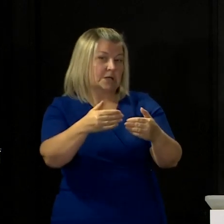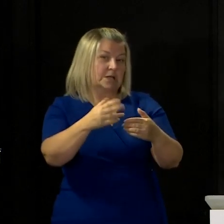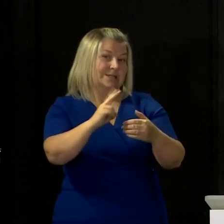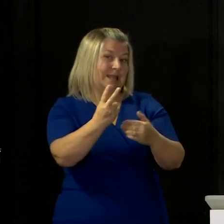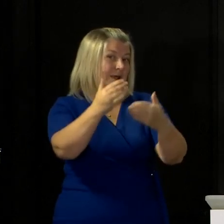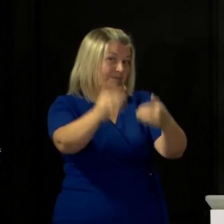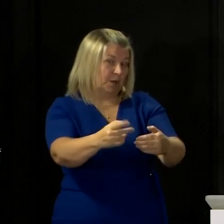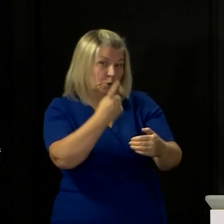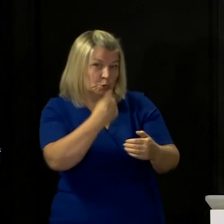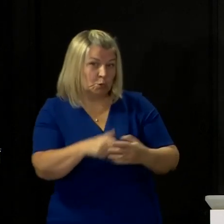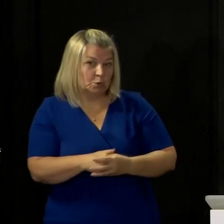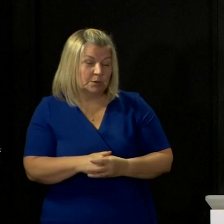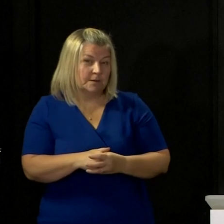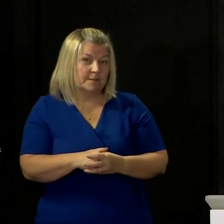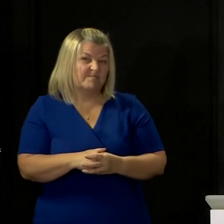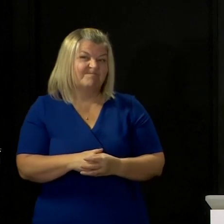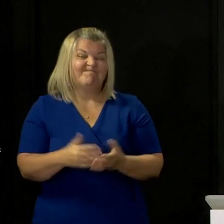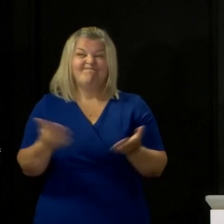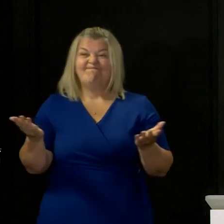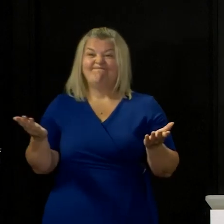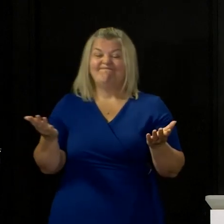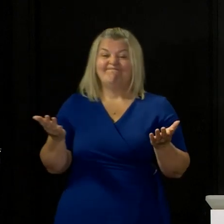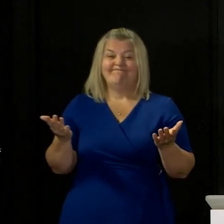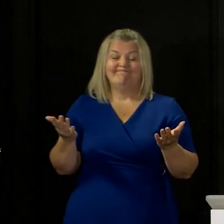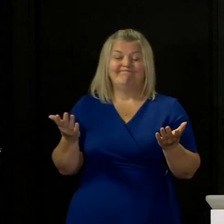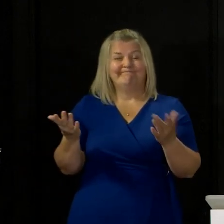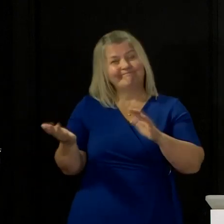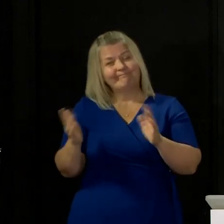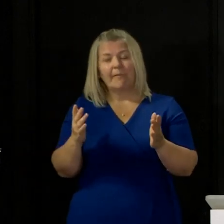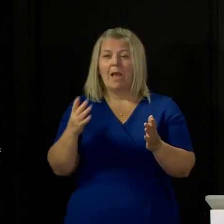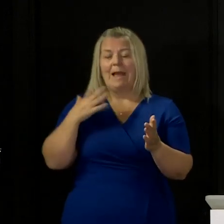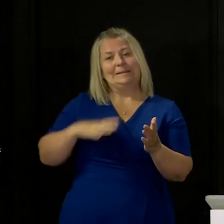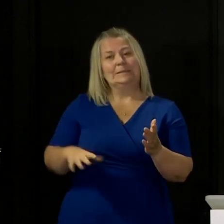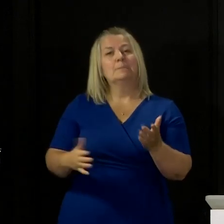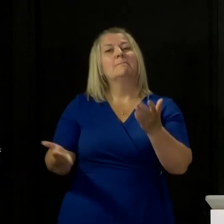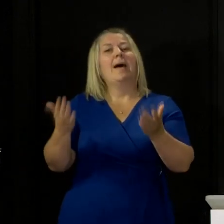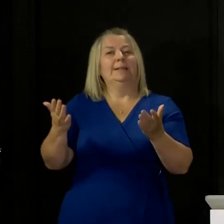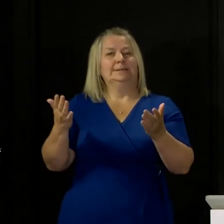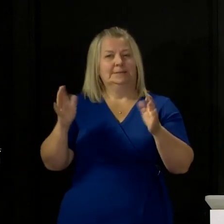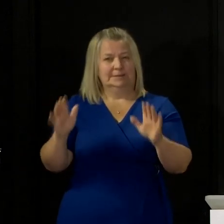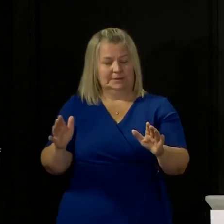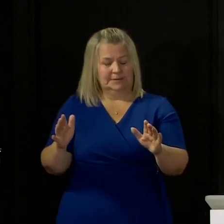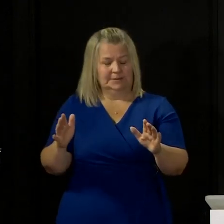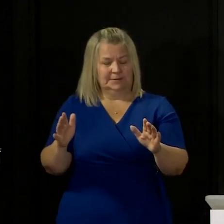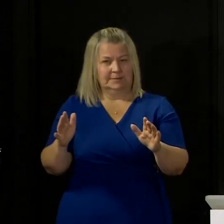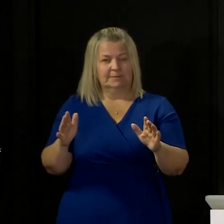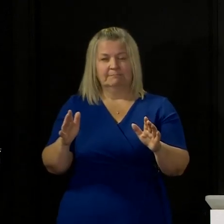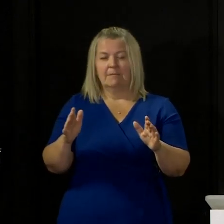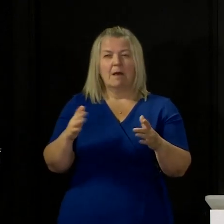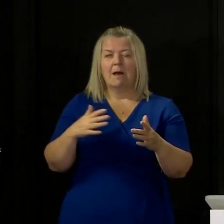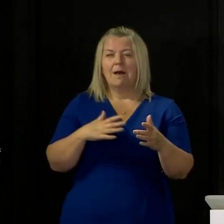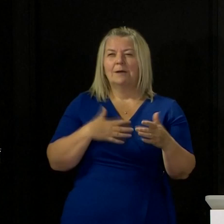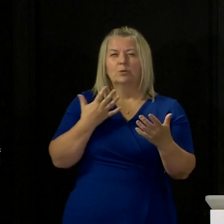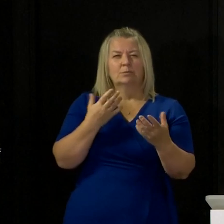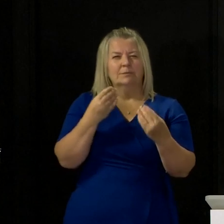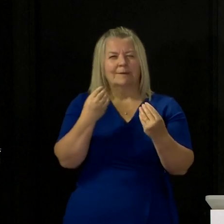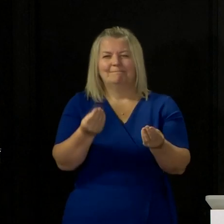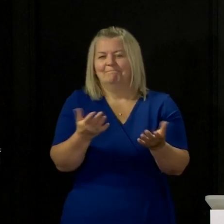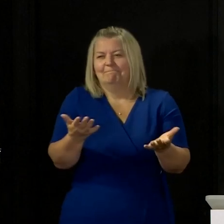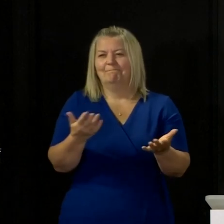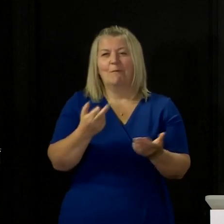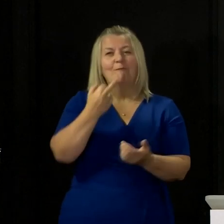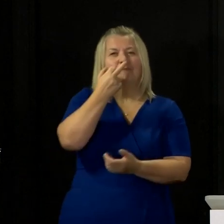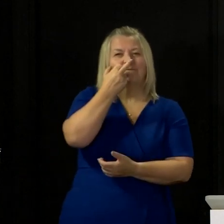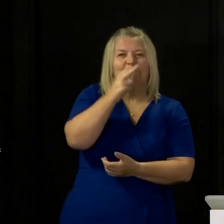I've got to continue to try to strike a careful balance here. I don't want to give people false assurances